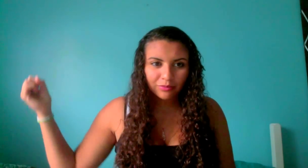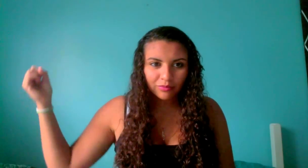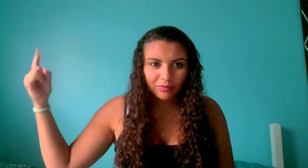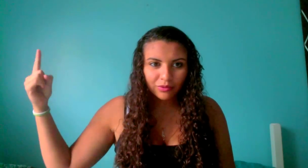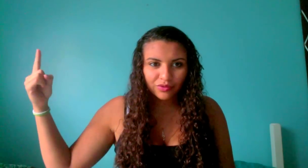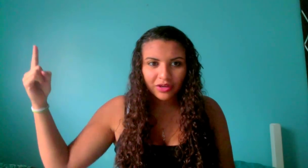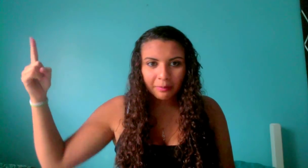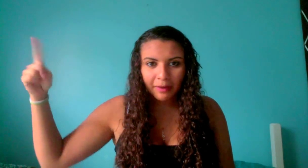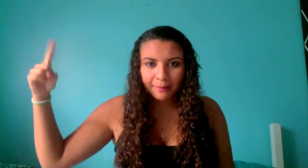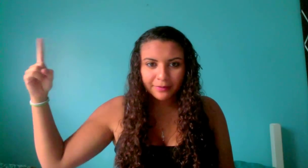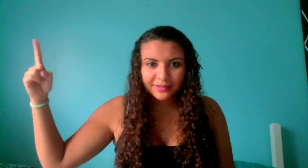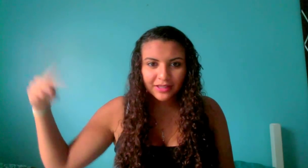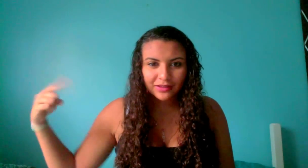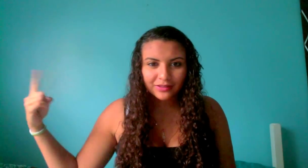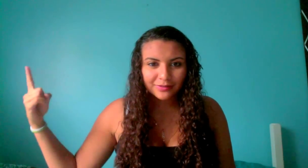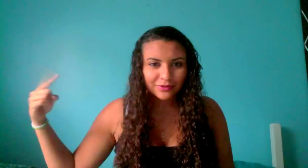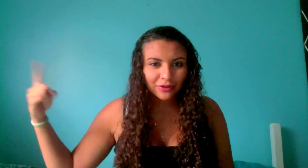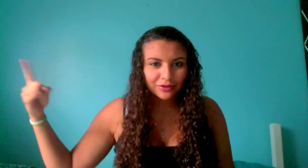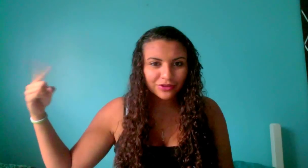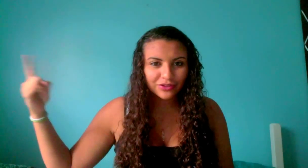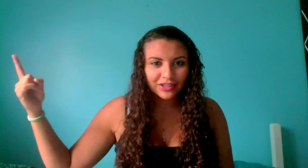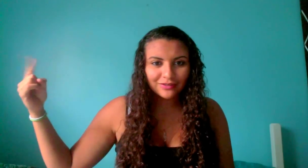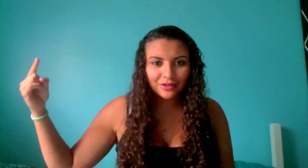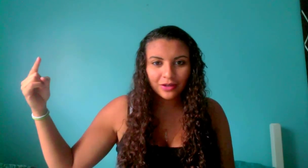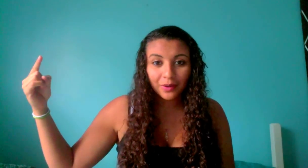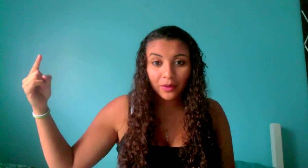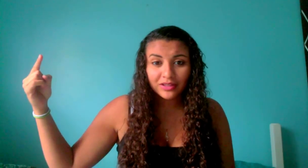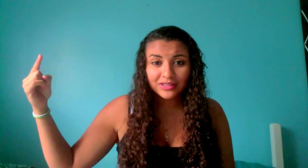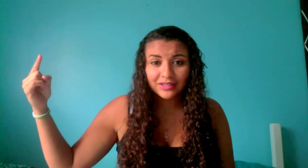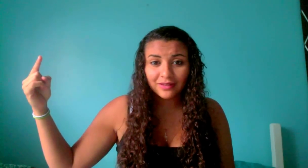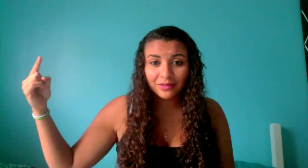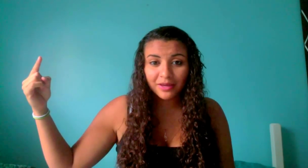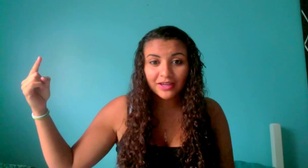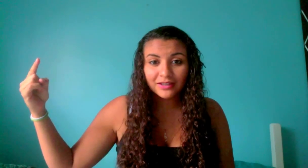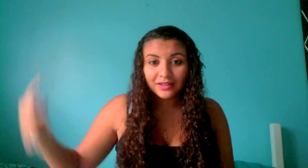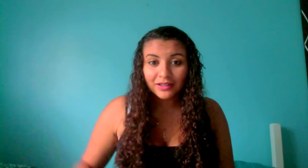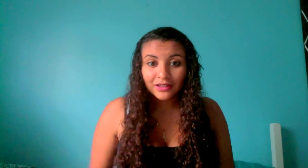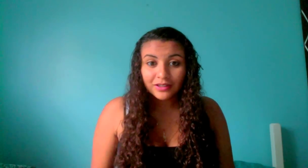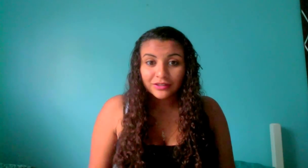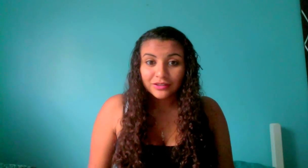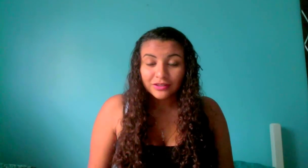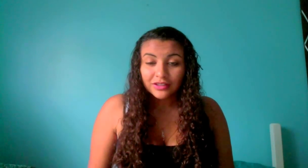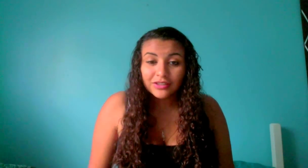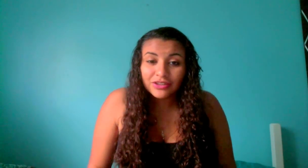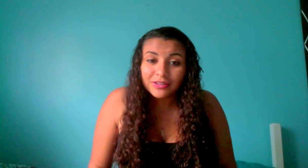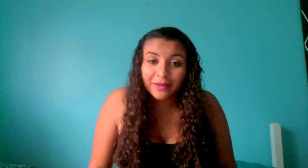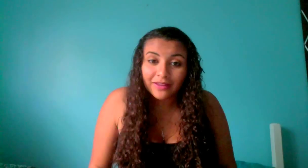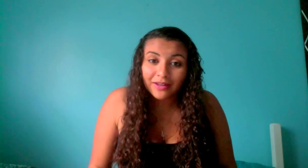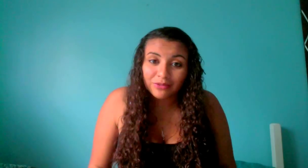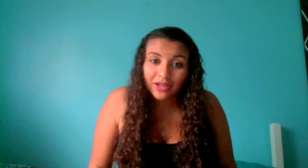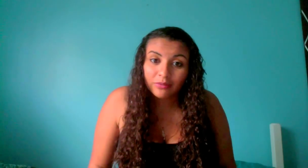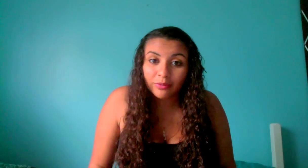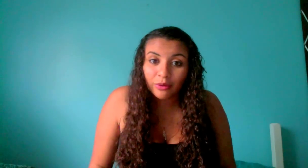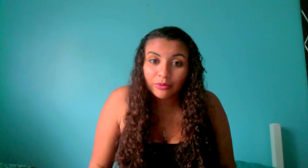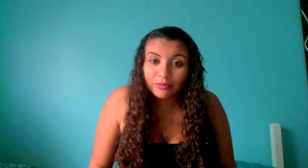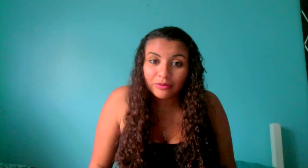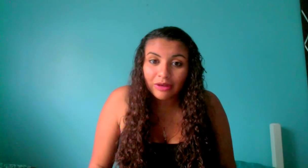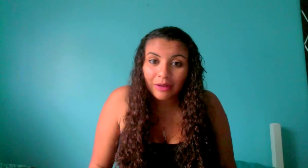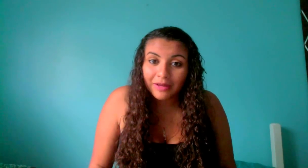those random pop-ups at this on the screen talking about wellington like the band it's just a band that i'm trying to promote i'm not